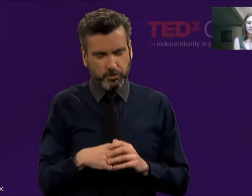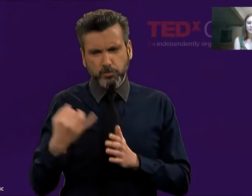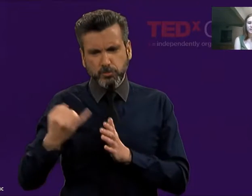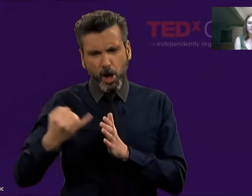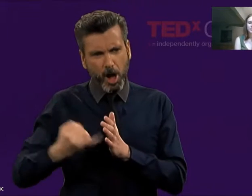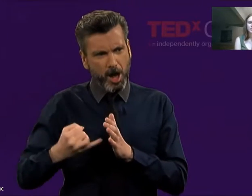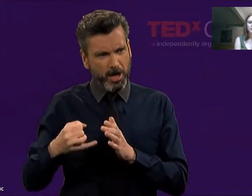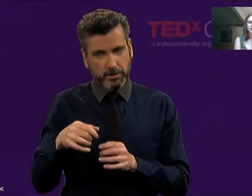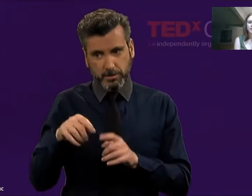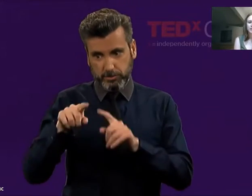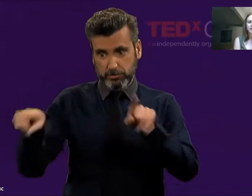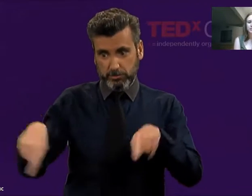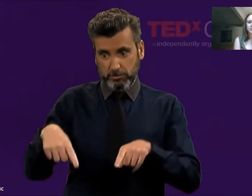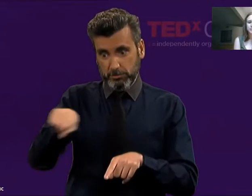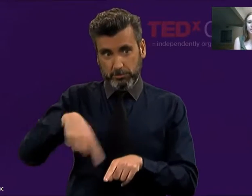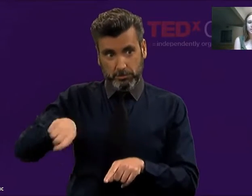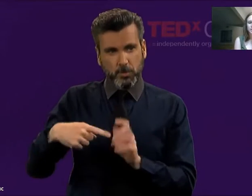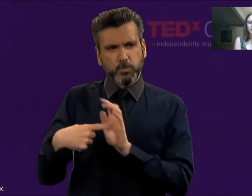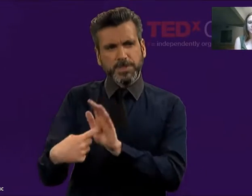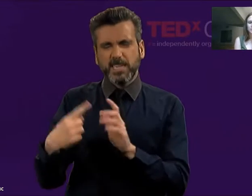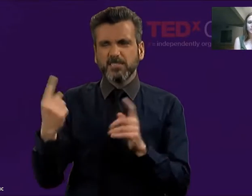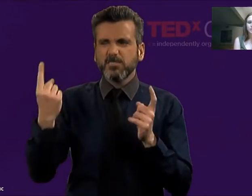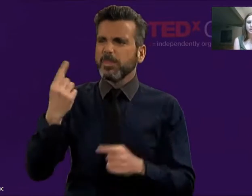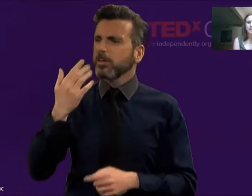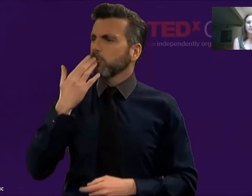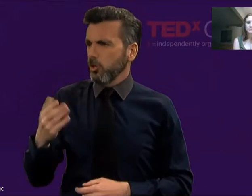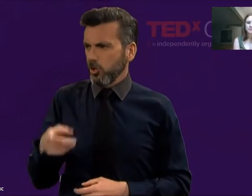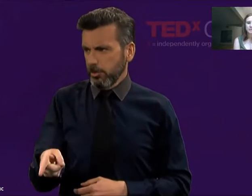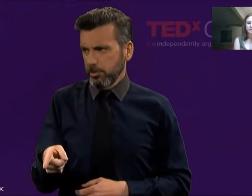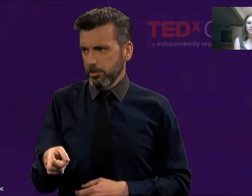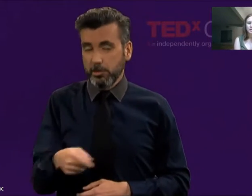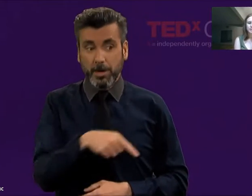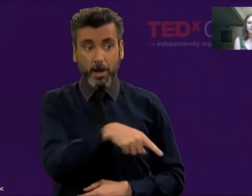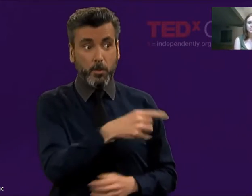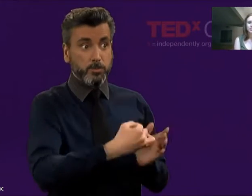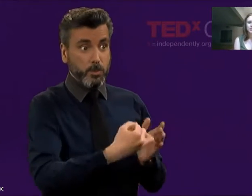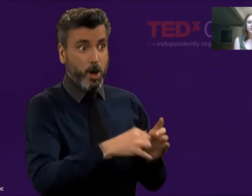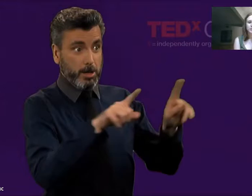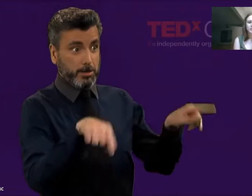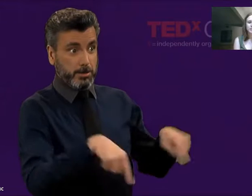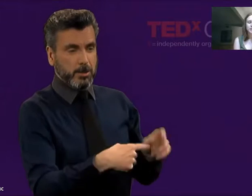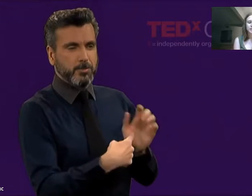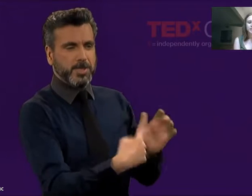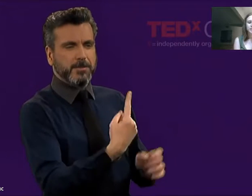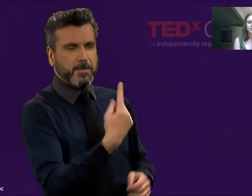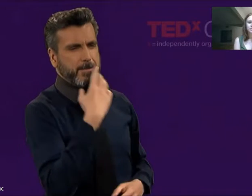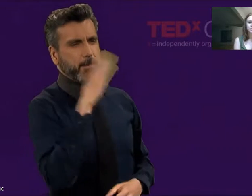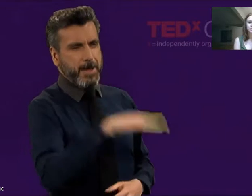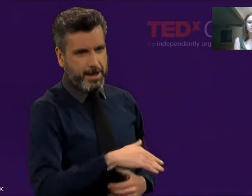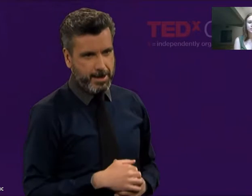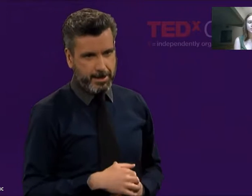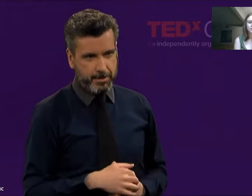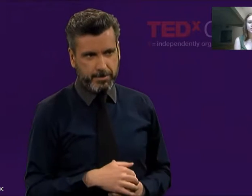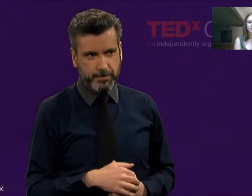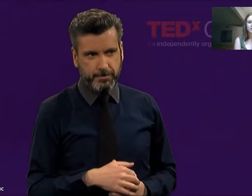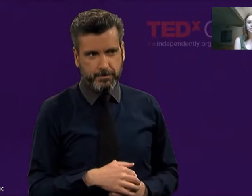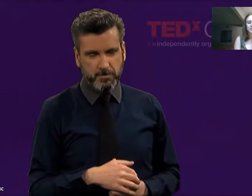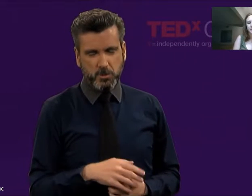So if you look here, there's pictures with little drawings. Some pictures will have something good. Some pictures will have something